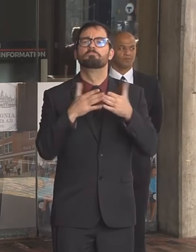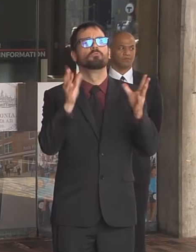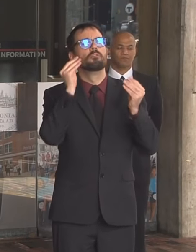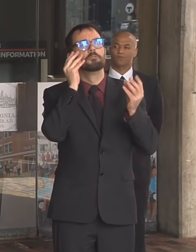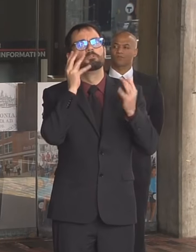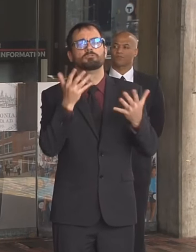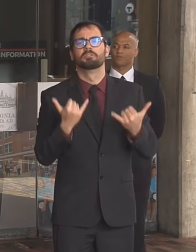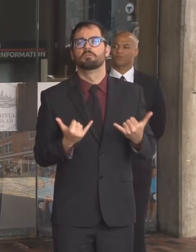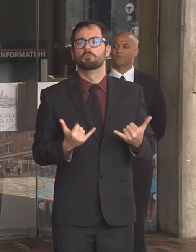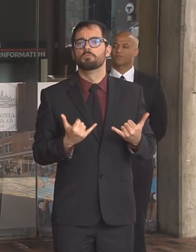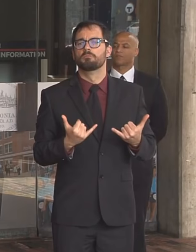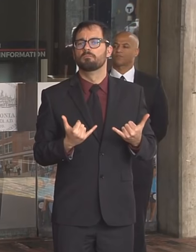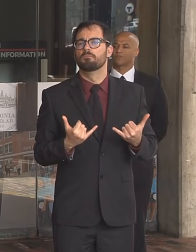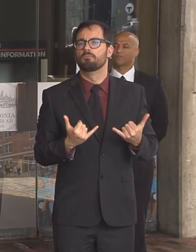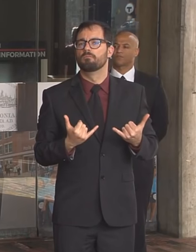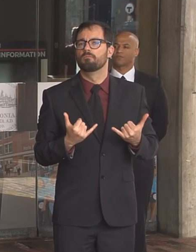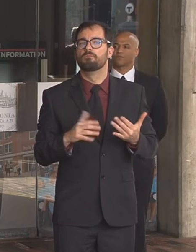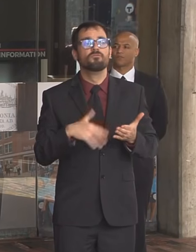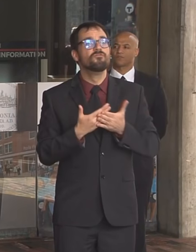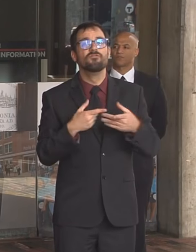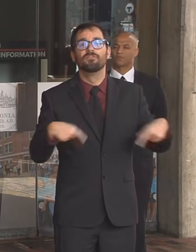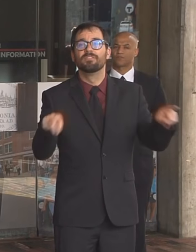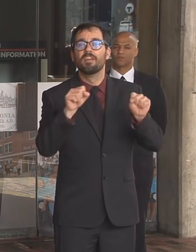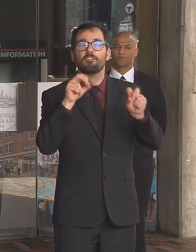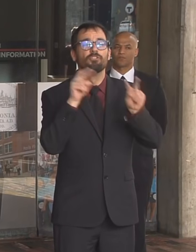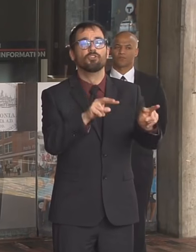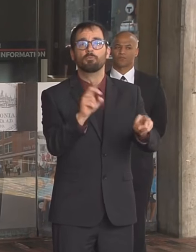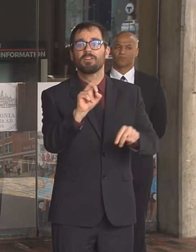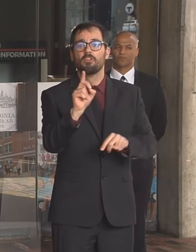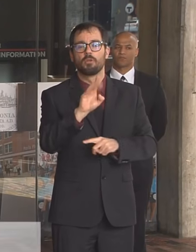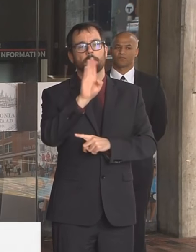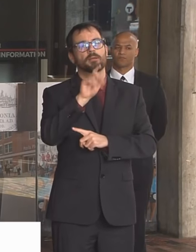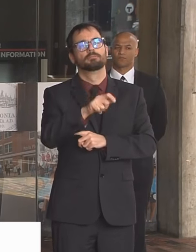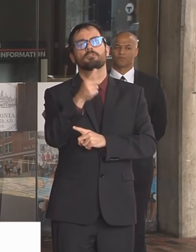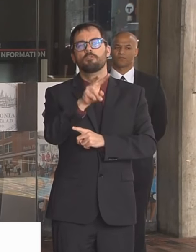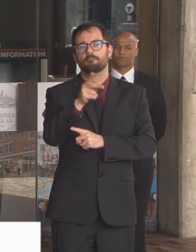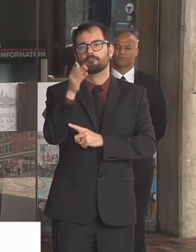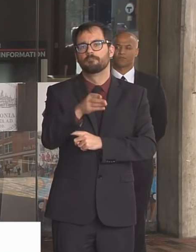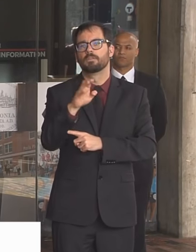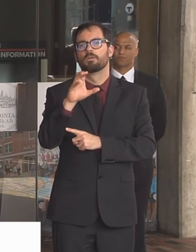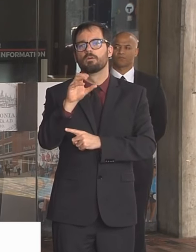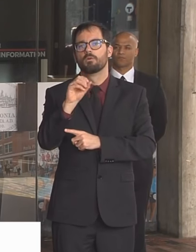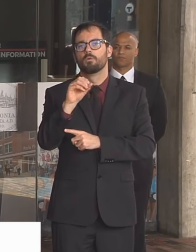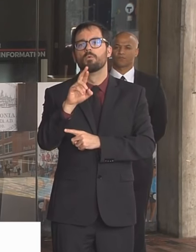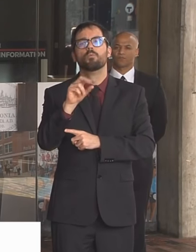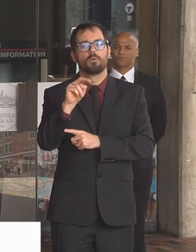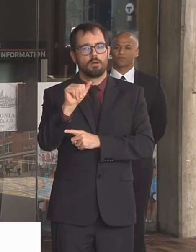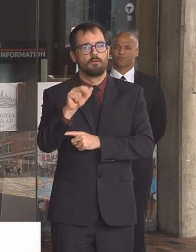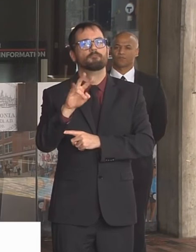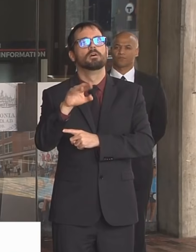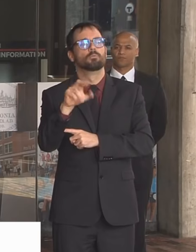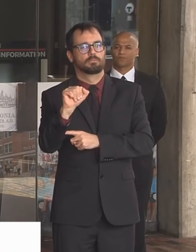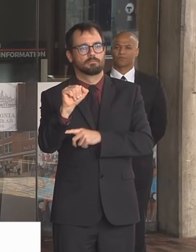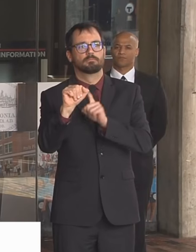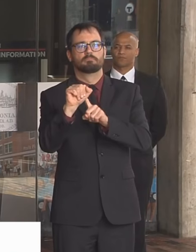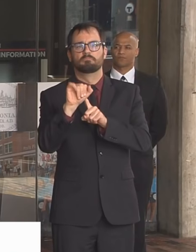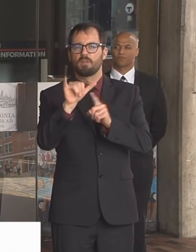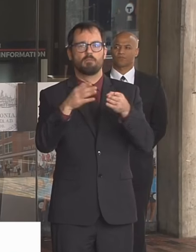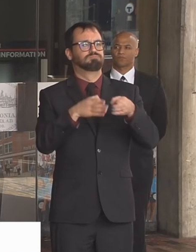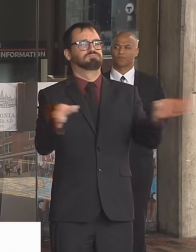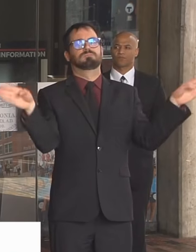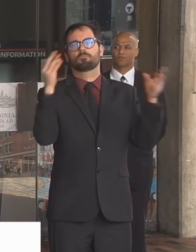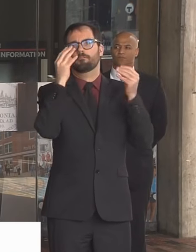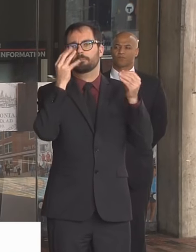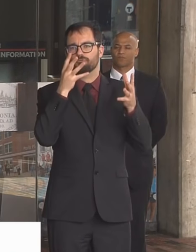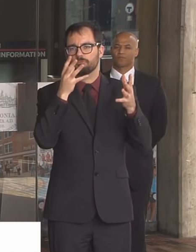today you can go to boston.gov slash coronavirus that's boston.gov slash coronavirus